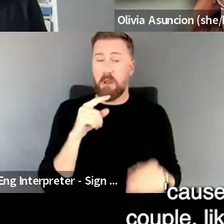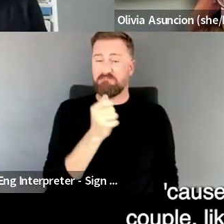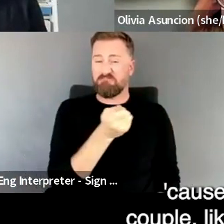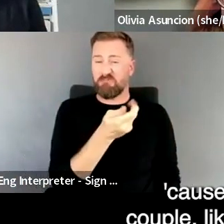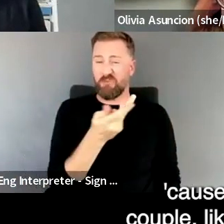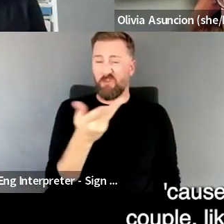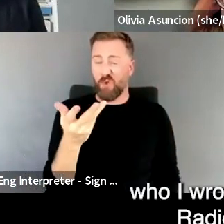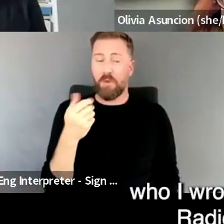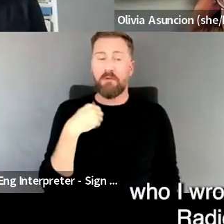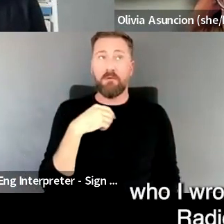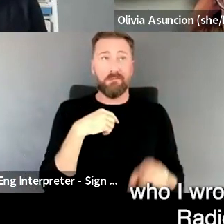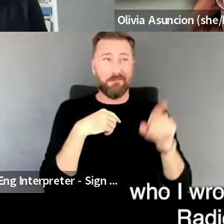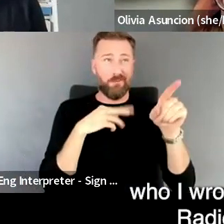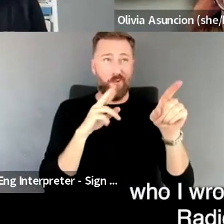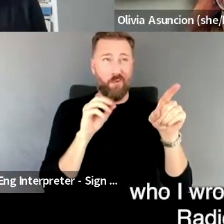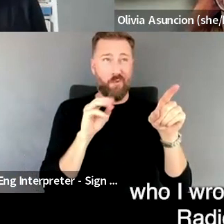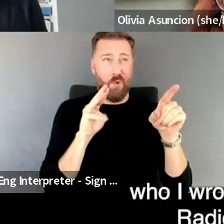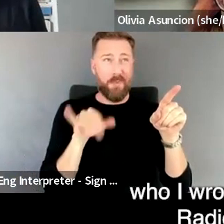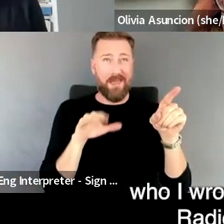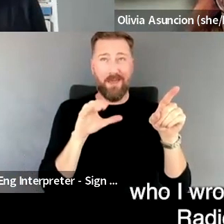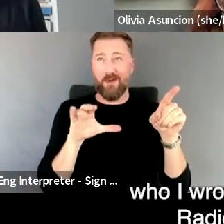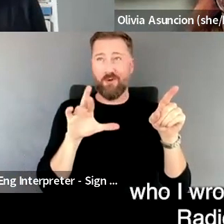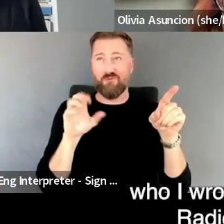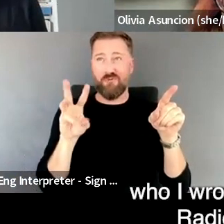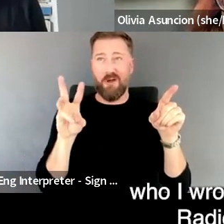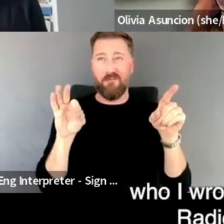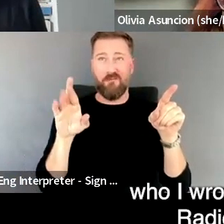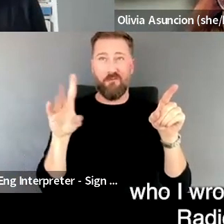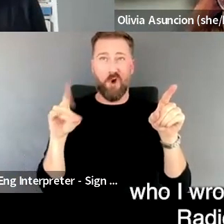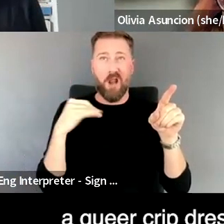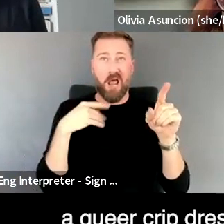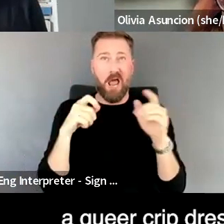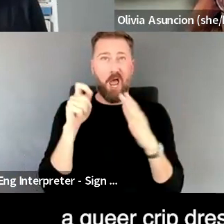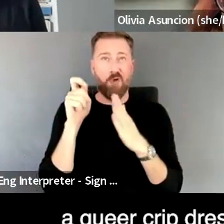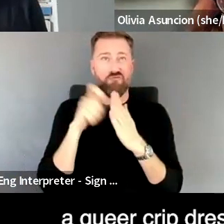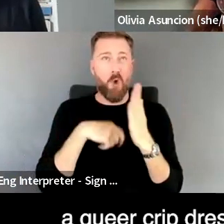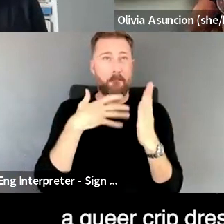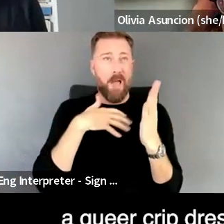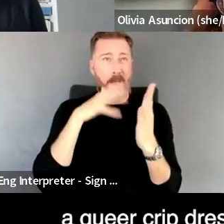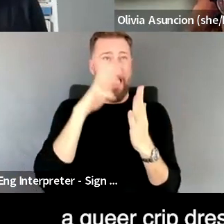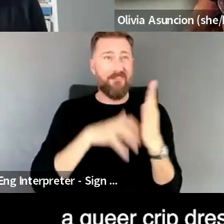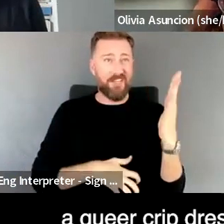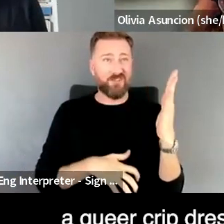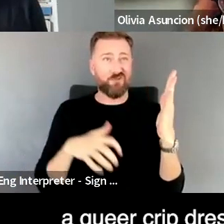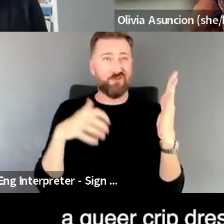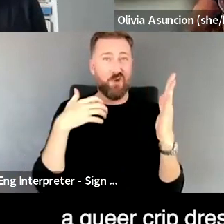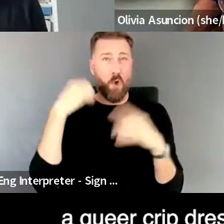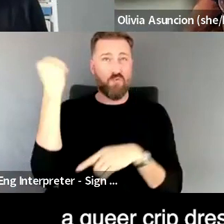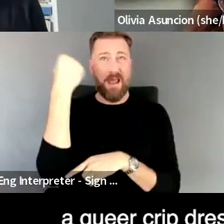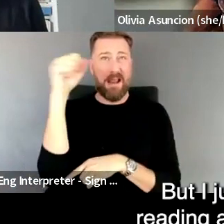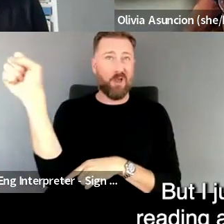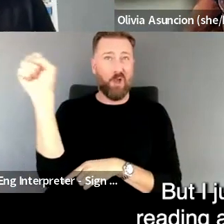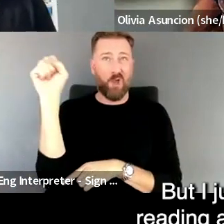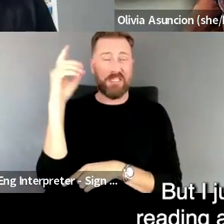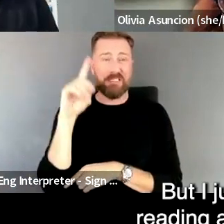Romy Crawford, who I wrote my manifesto, Radical Visibility, a queer crip dress reform movement